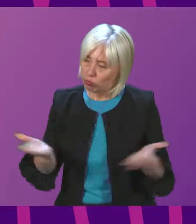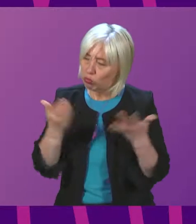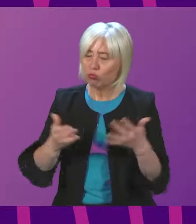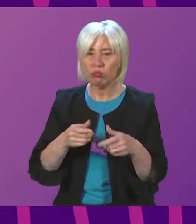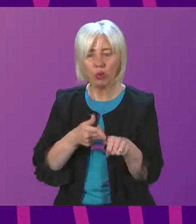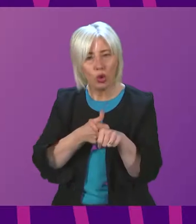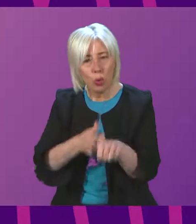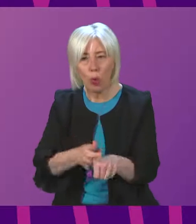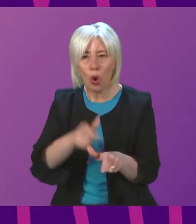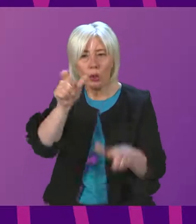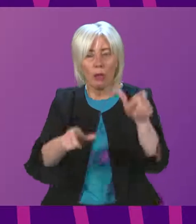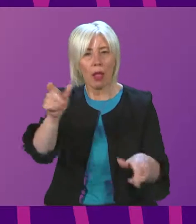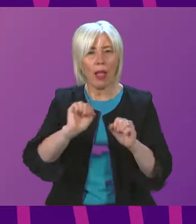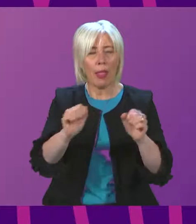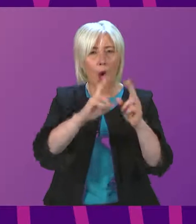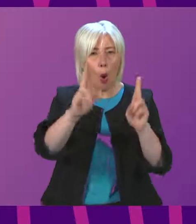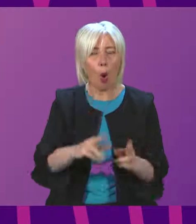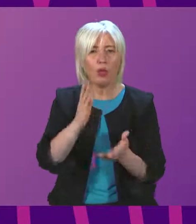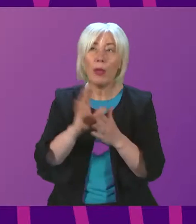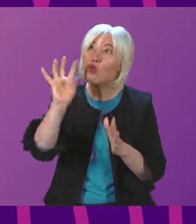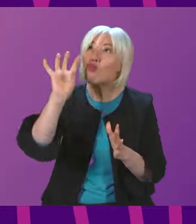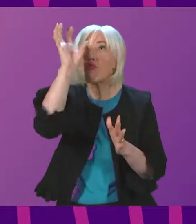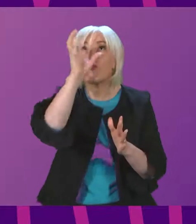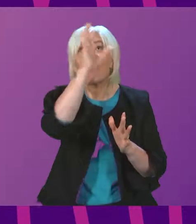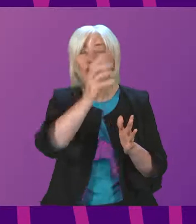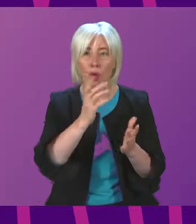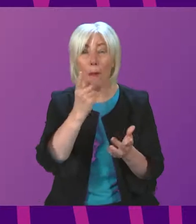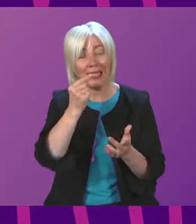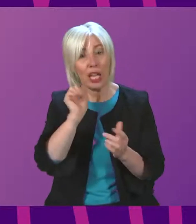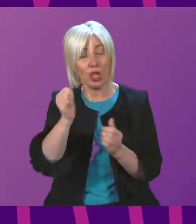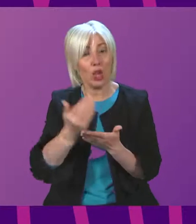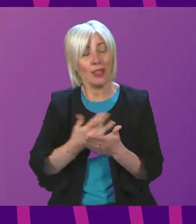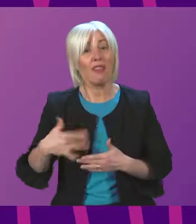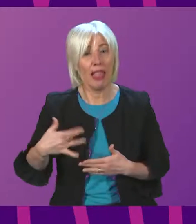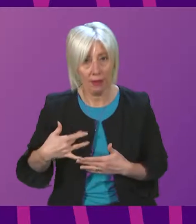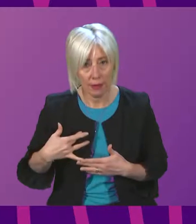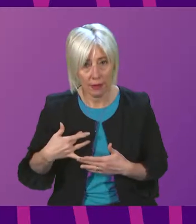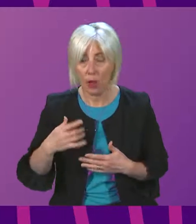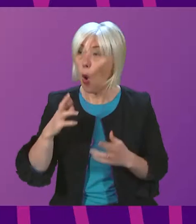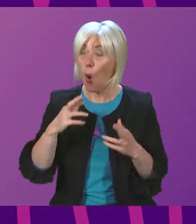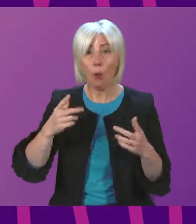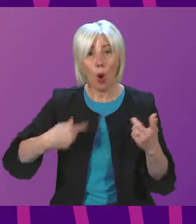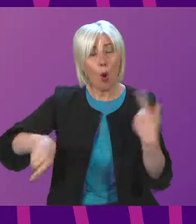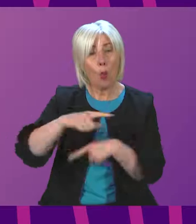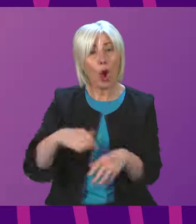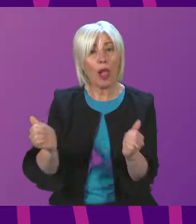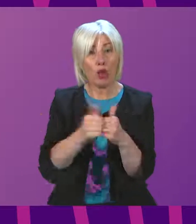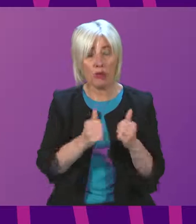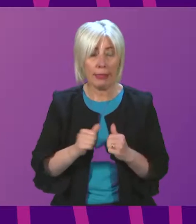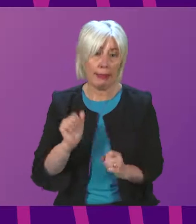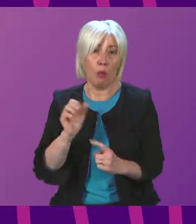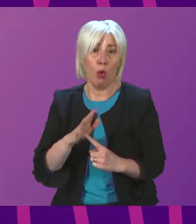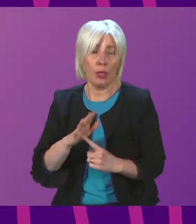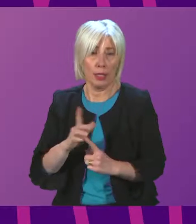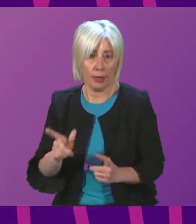homeowners to put in these devices which potentially could save lives. And I hope we all agree on the importance of